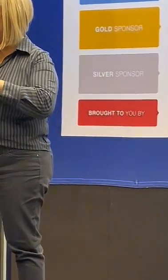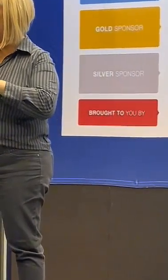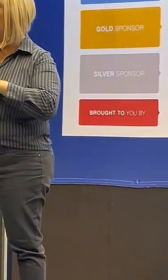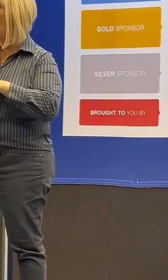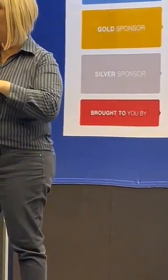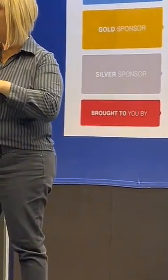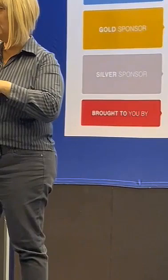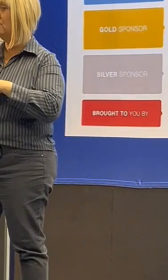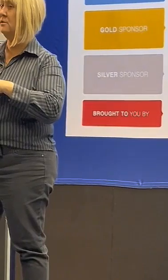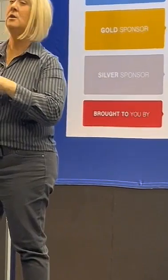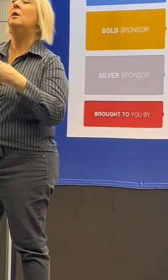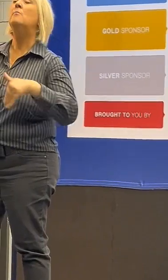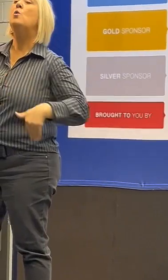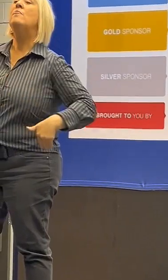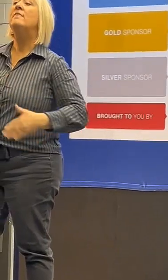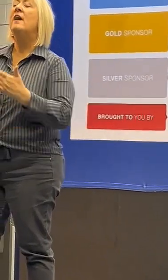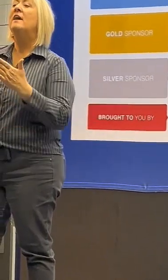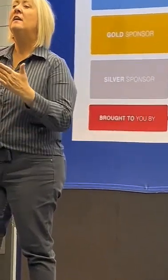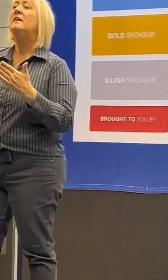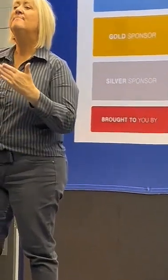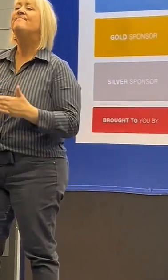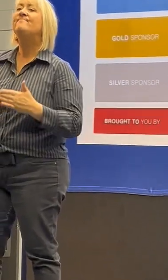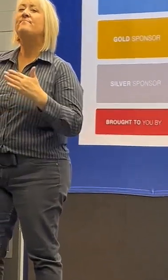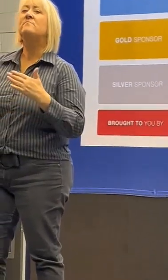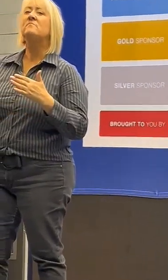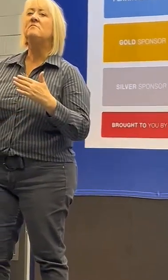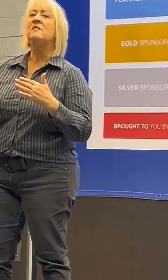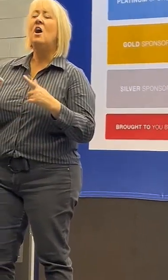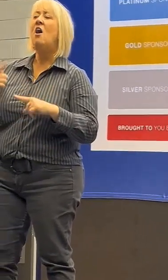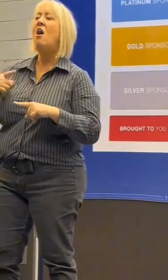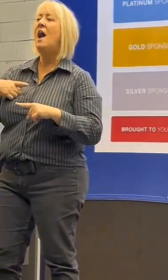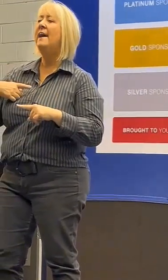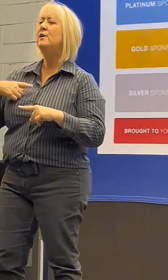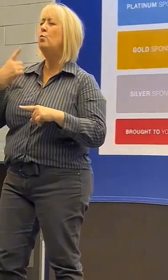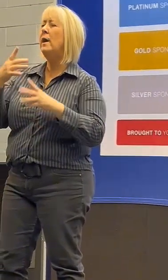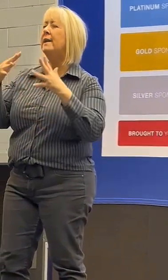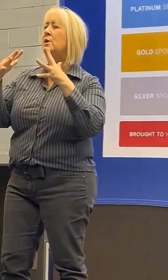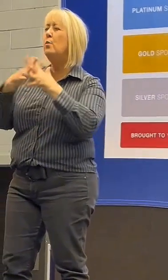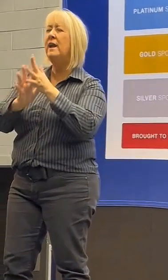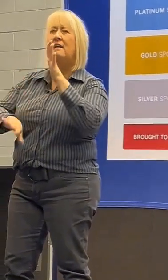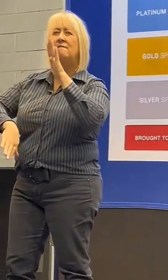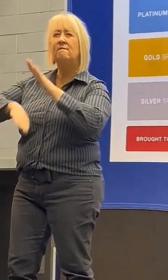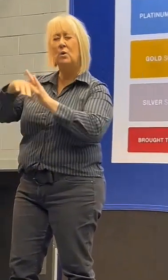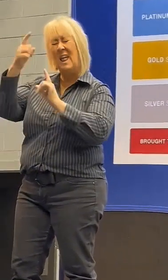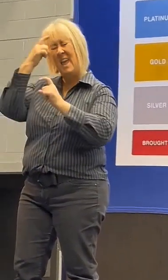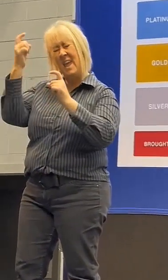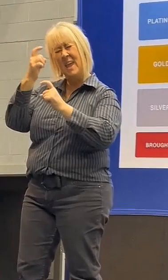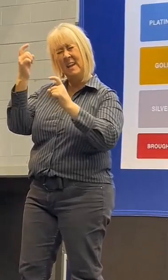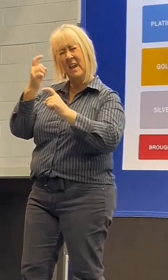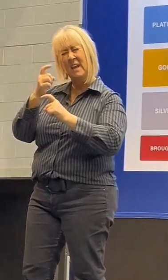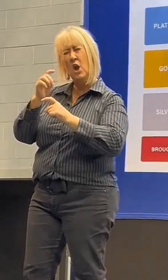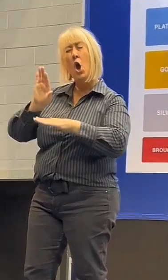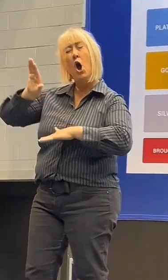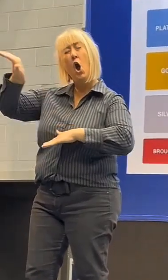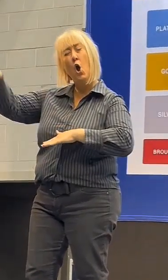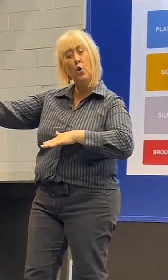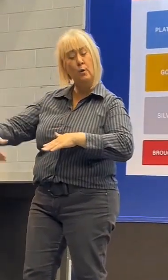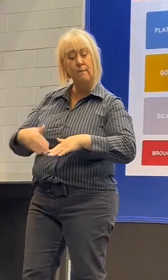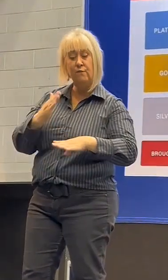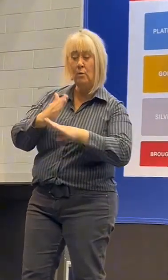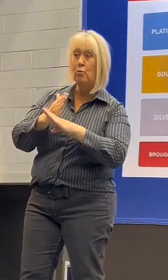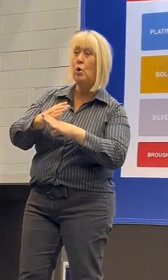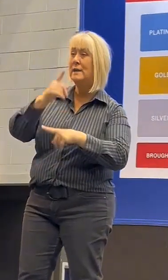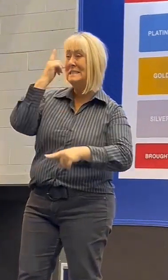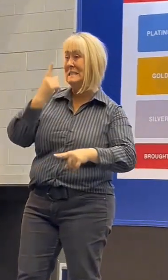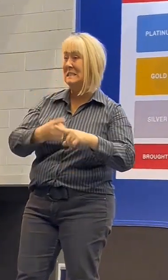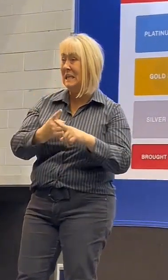life changed forever. I experienced a week-long headache. I was homesick from work all week, and on a Friday,